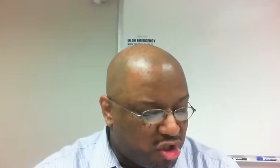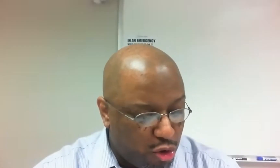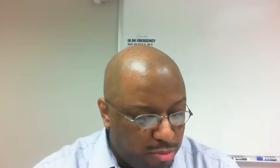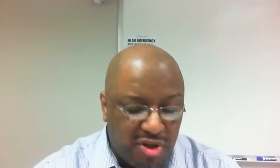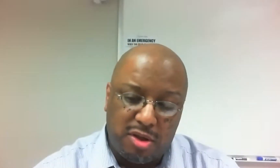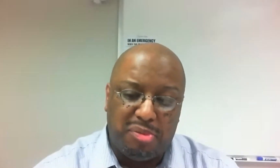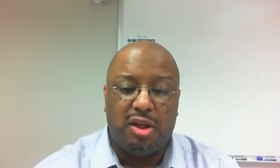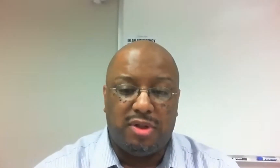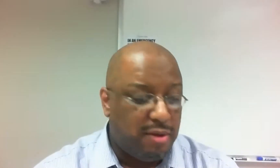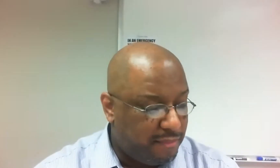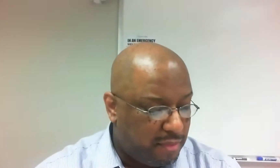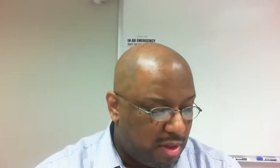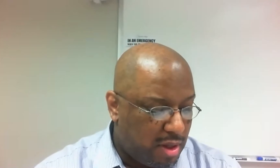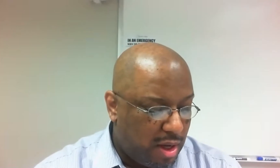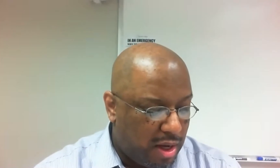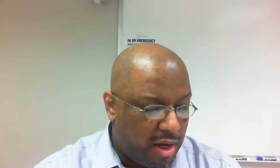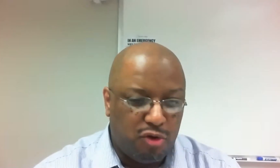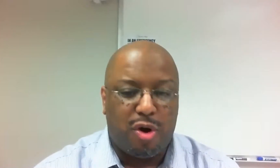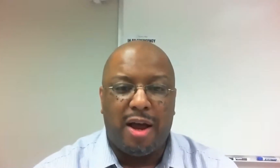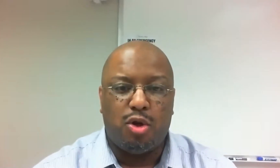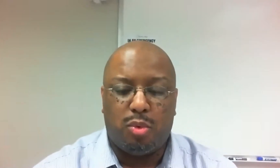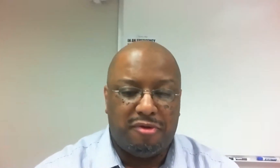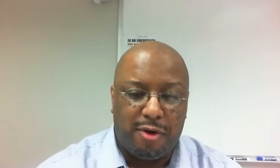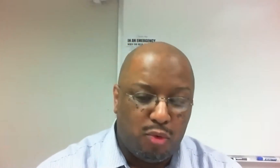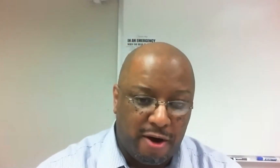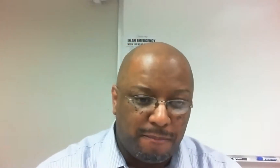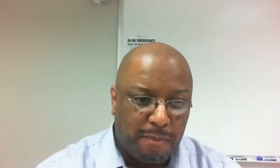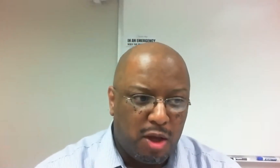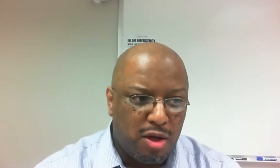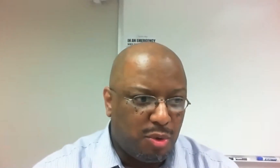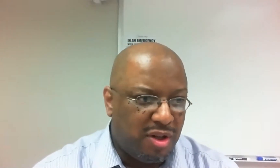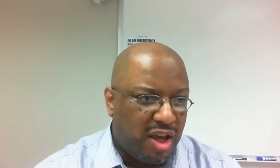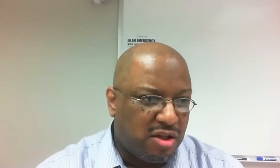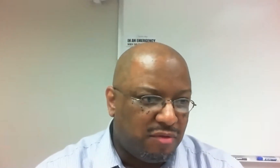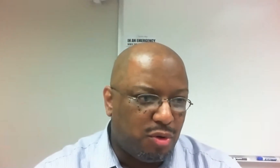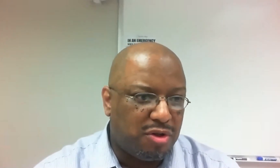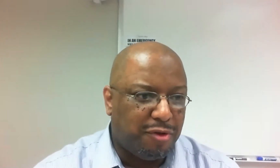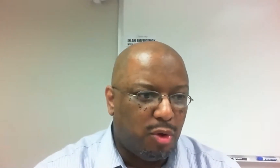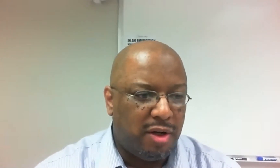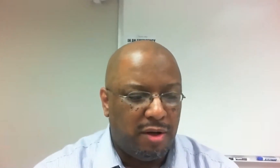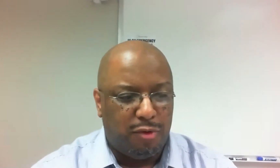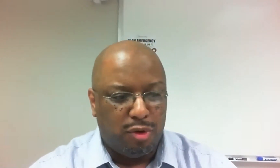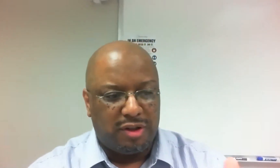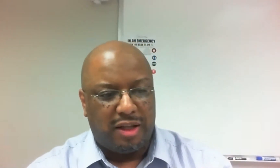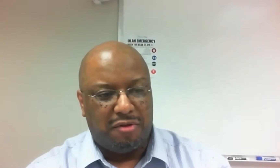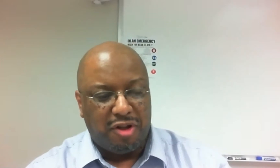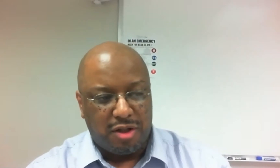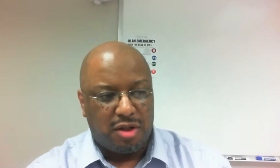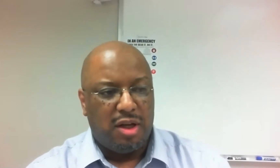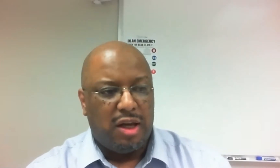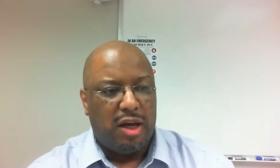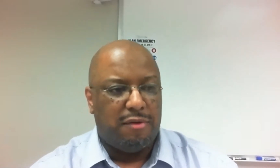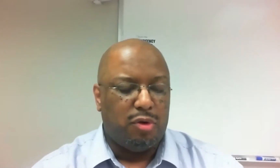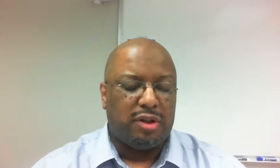always assumed to be guilty and trials were very rare. So, in the case of George Floyd, if you looked at the